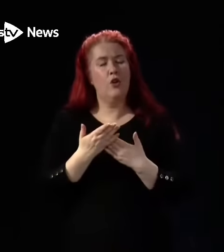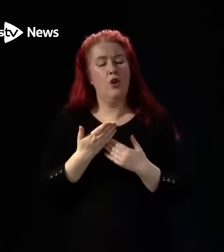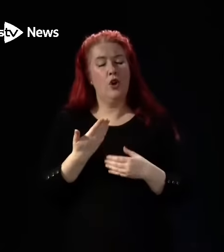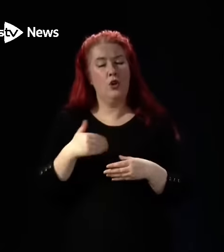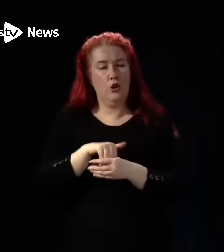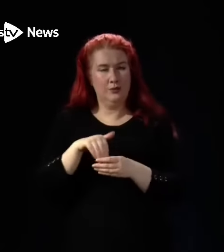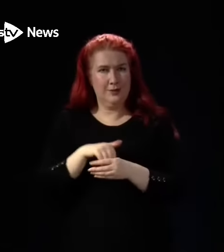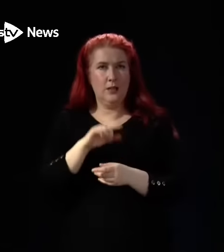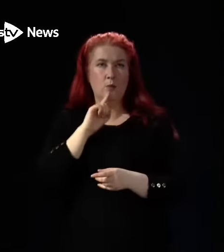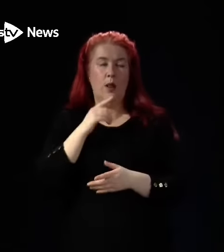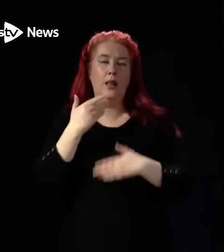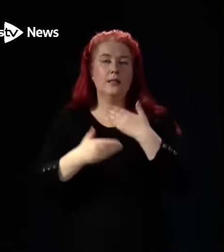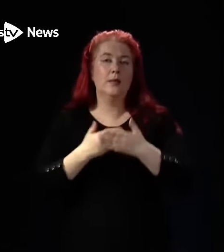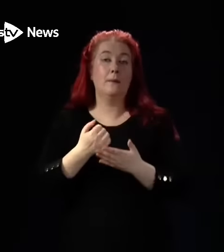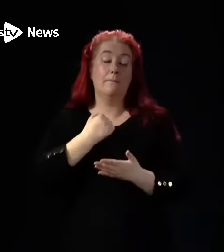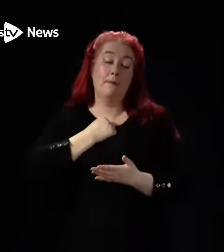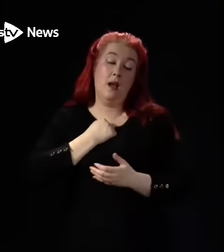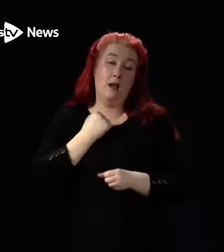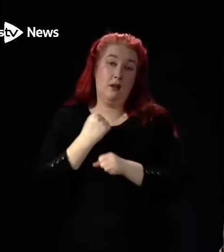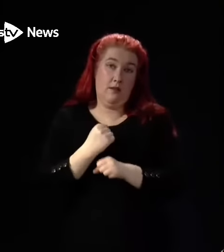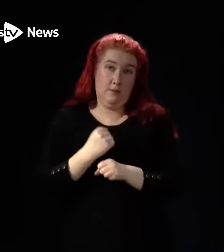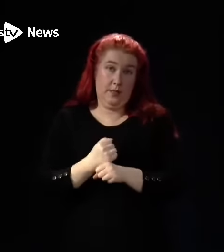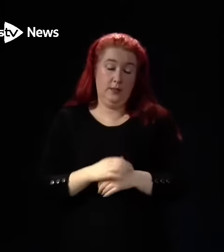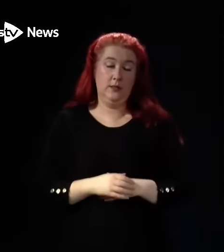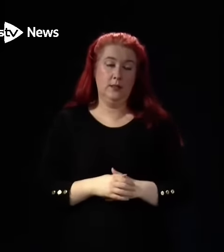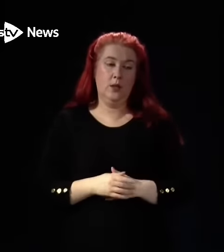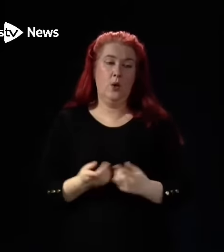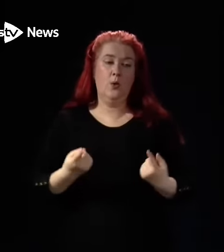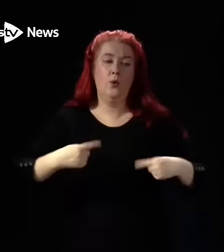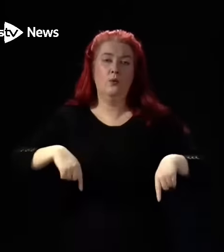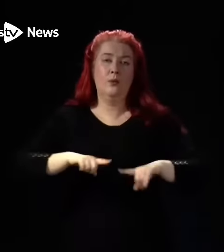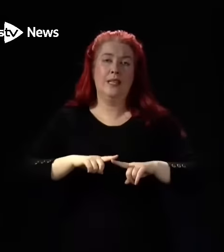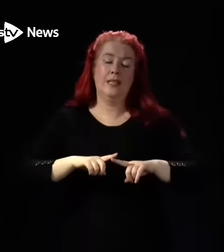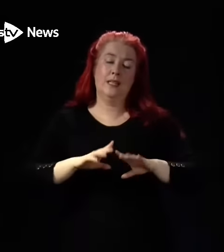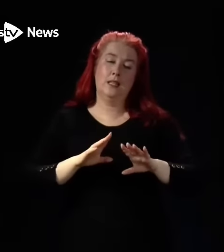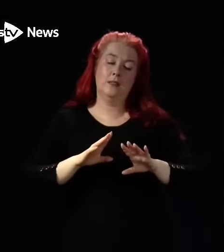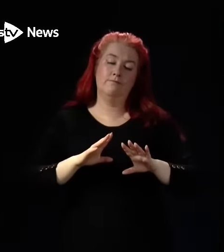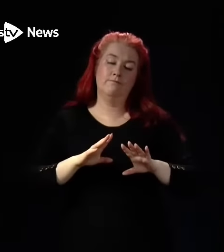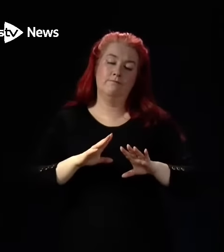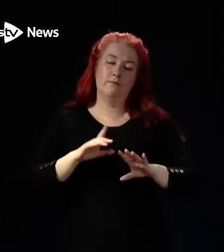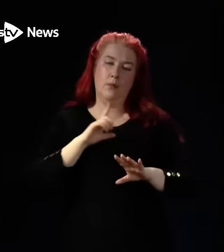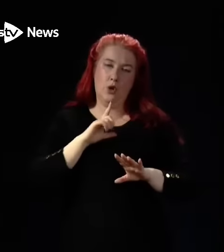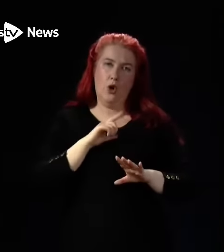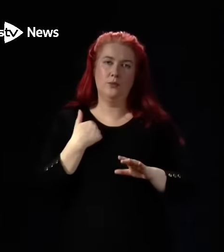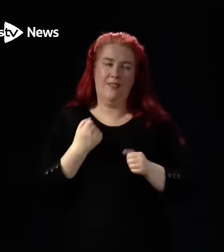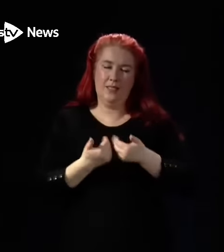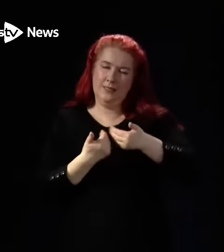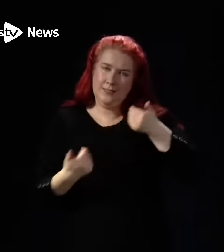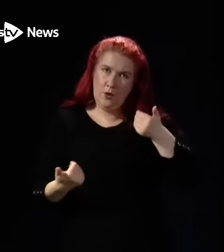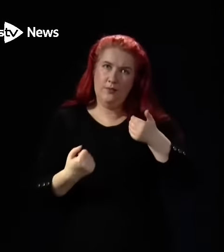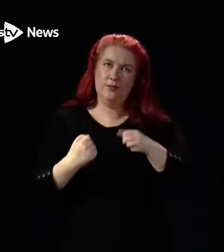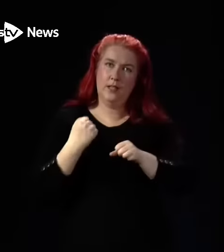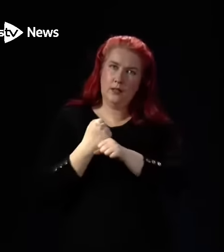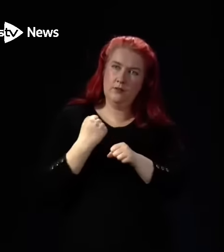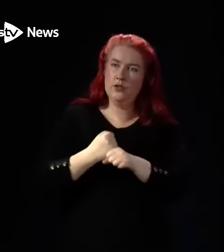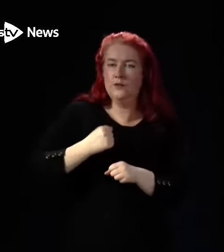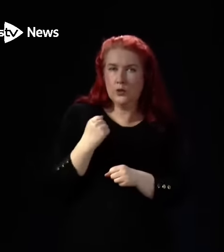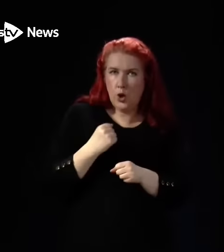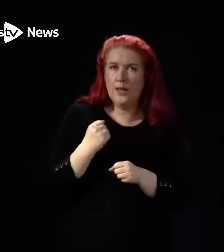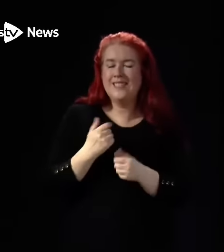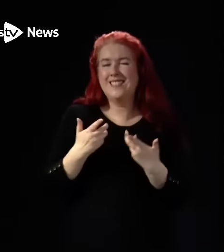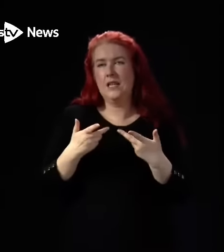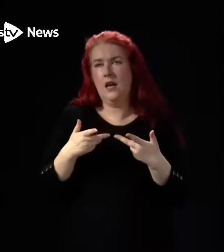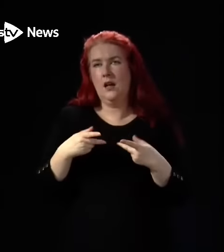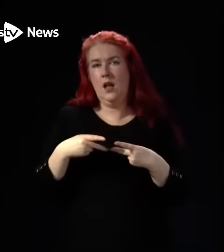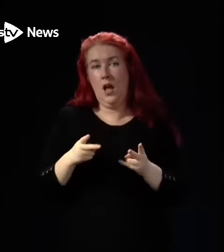my government. We, because of the nature of the devolved governance of Scotland and the way our